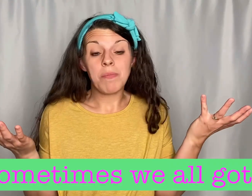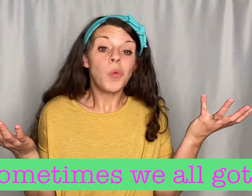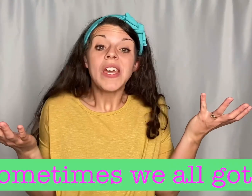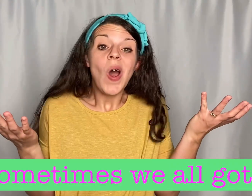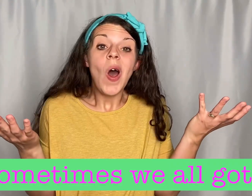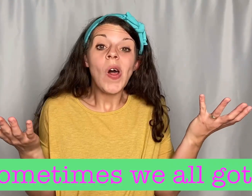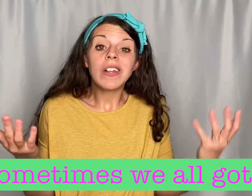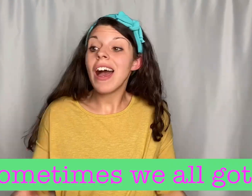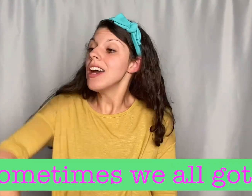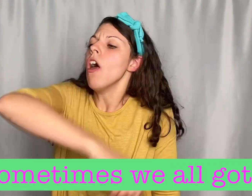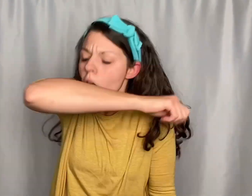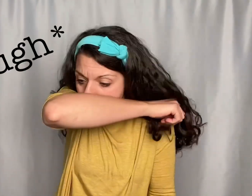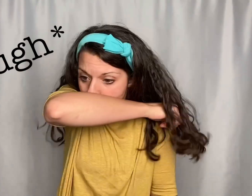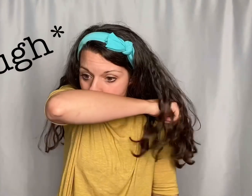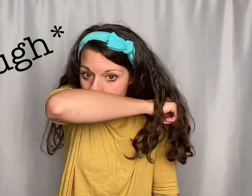we all gotta echo.